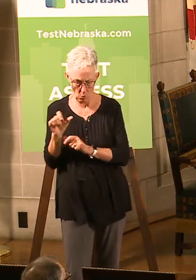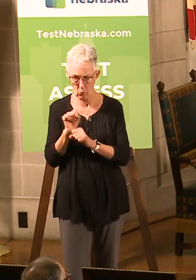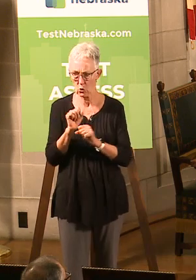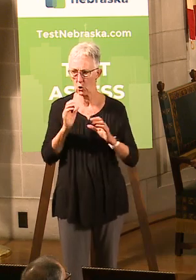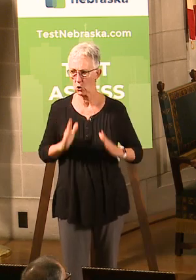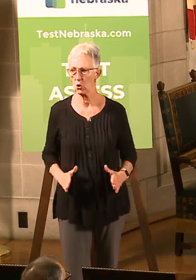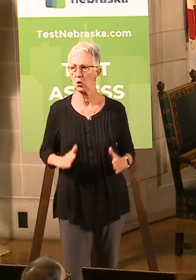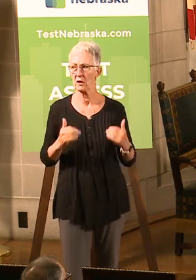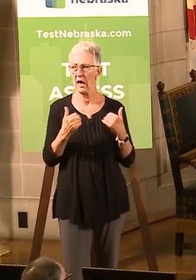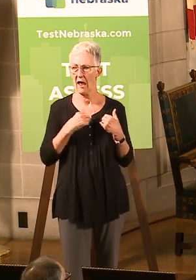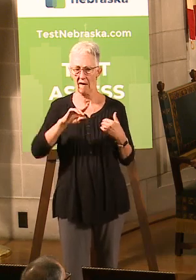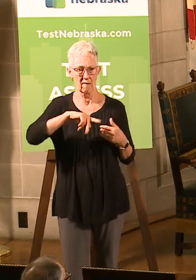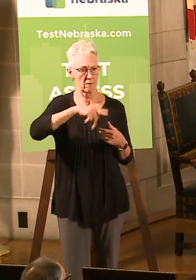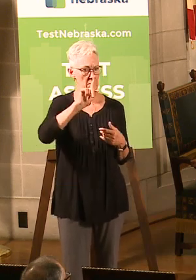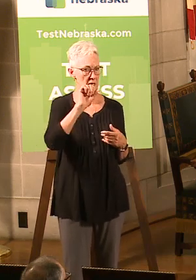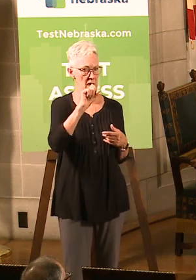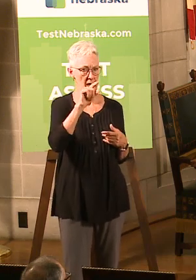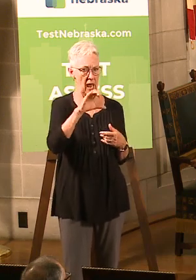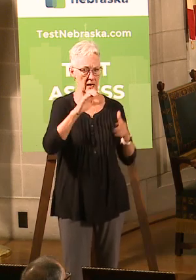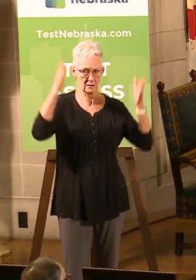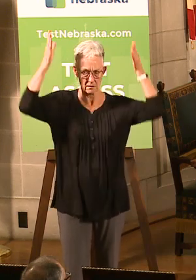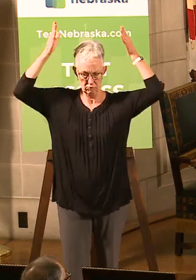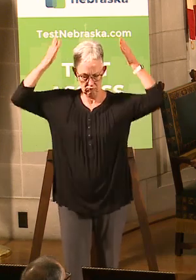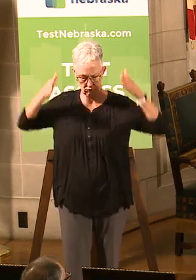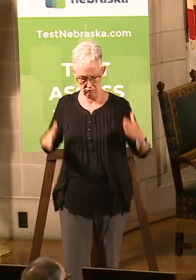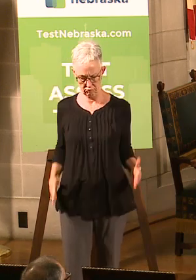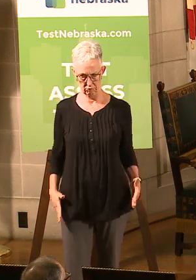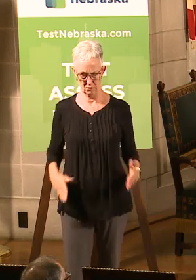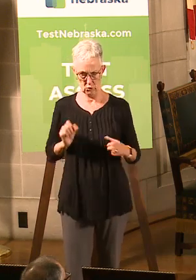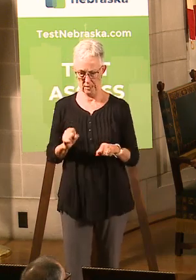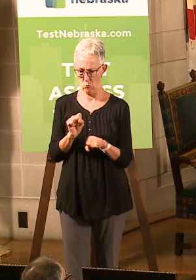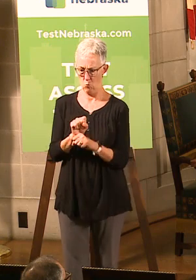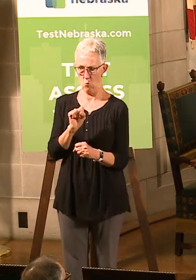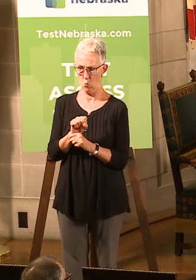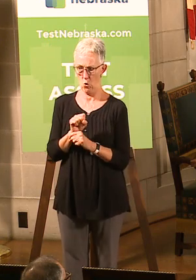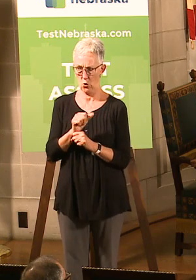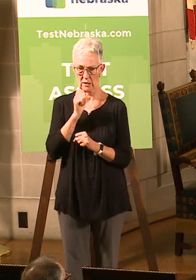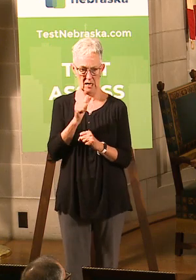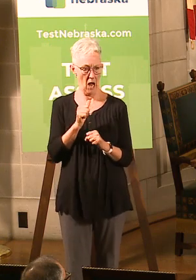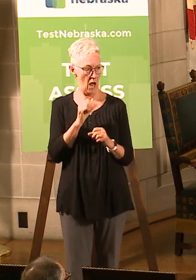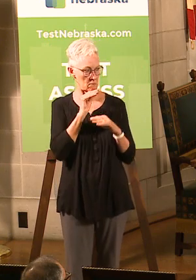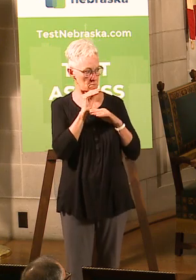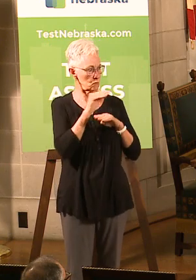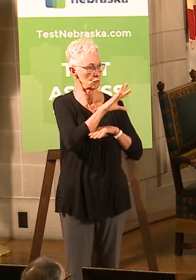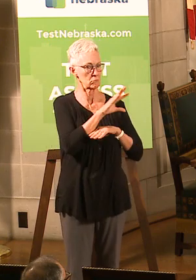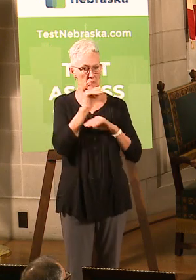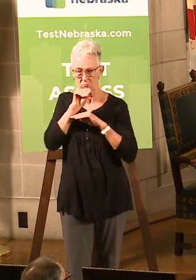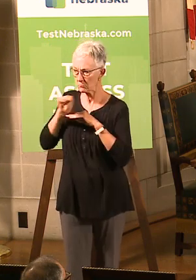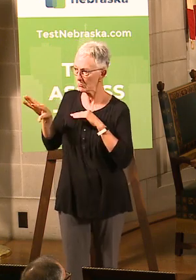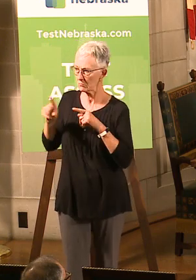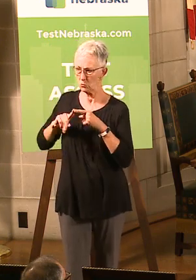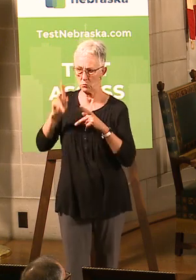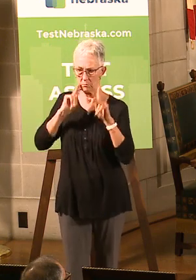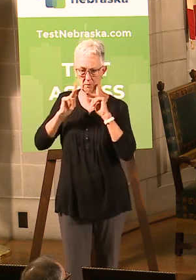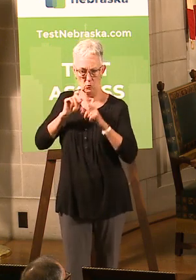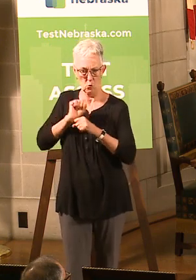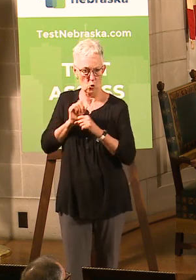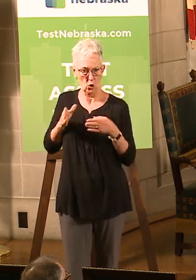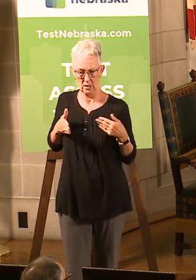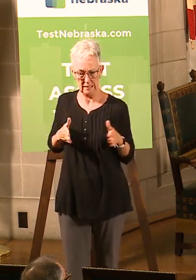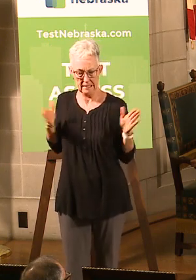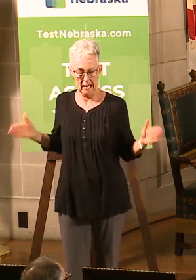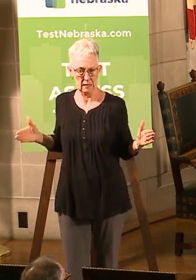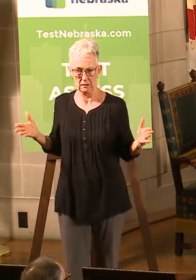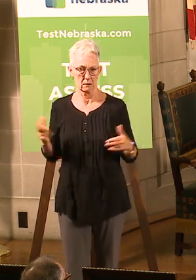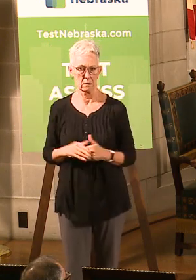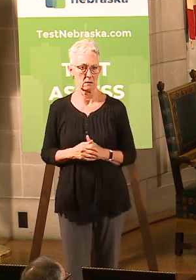so people can eat separately there. There's a host of things that are being done in what is admittedly a very difficult environment to socially distance. And, again,